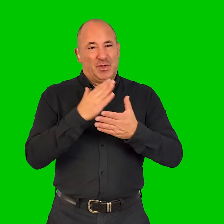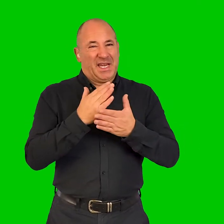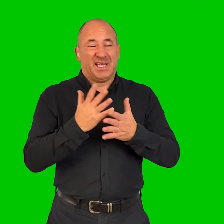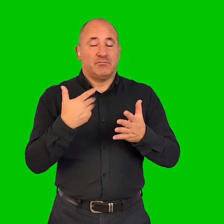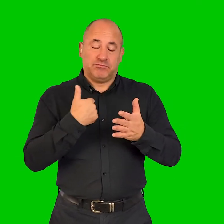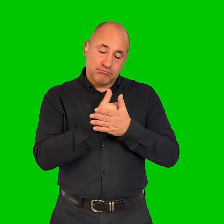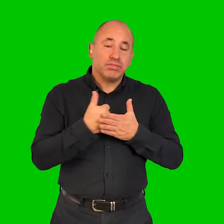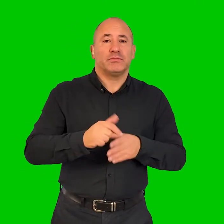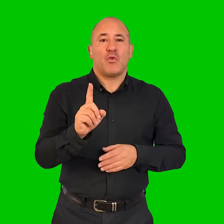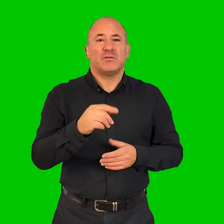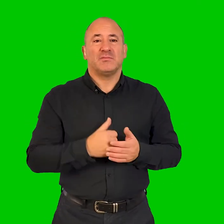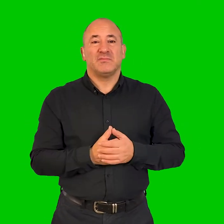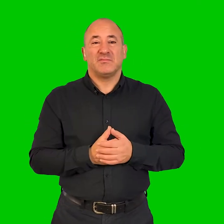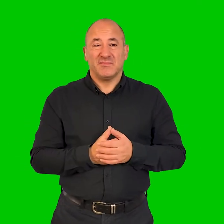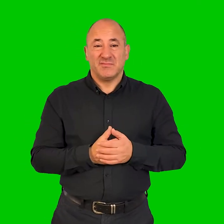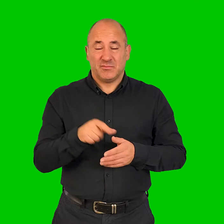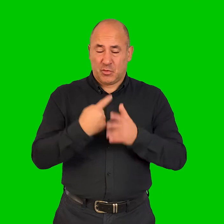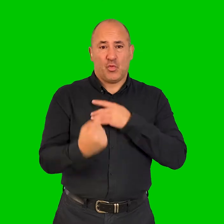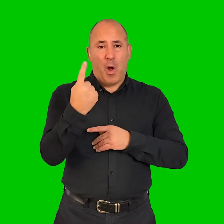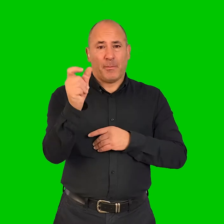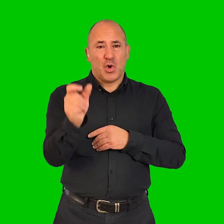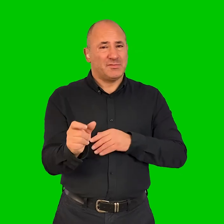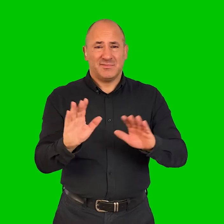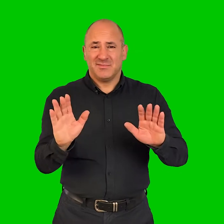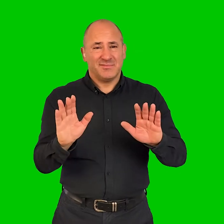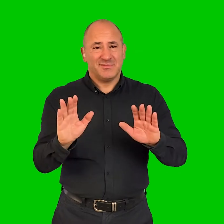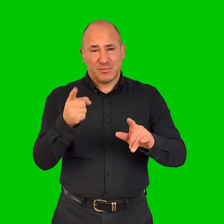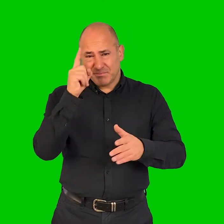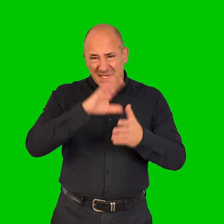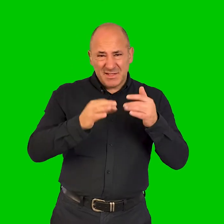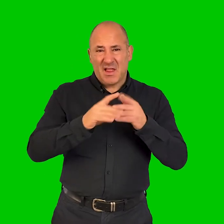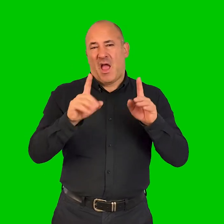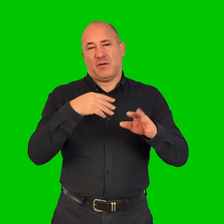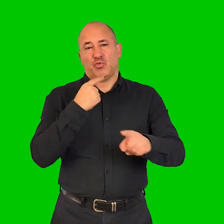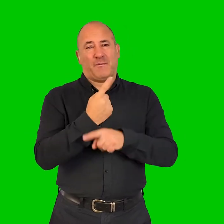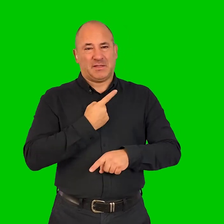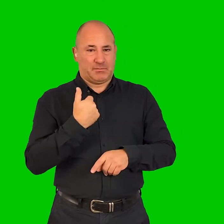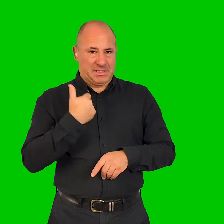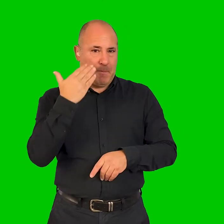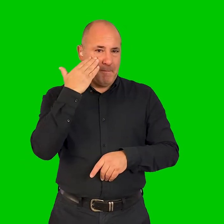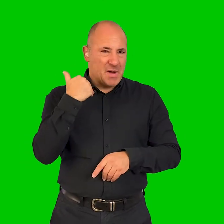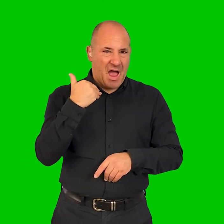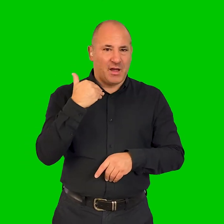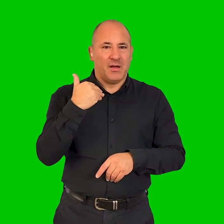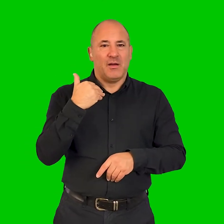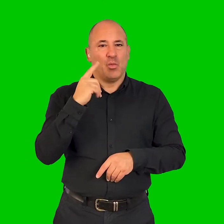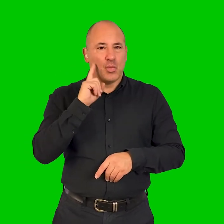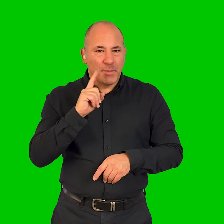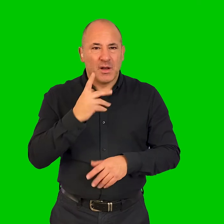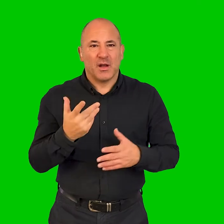about, you know, you're hardly ever just one thing. You know, if you're experiencing, I'll speak for myself,